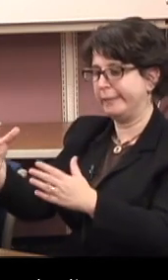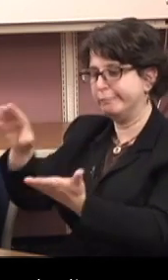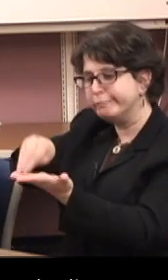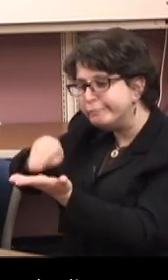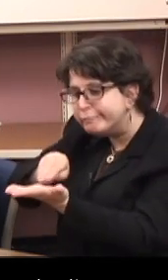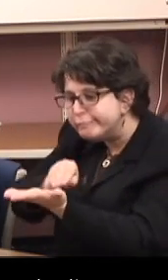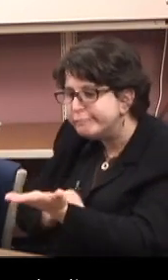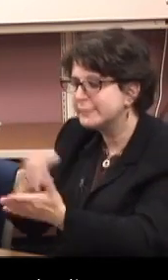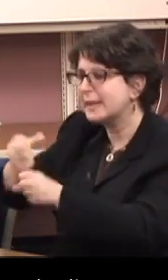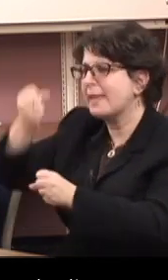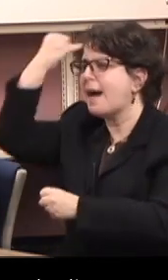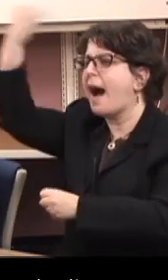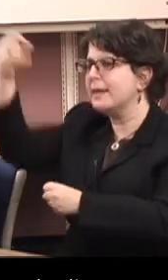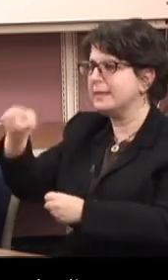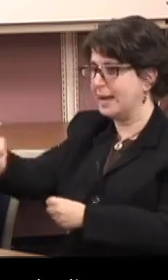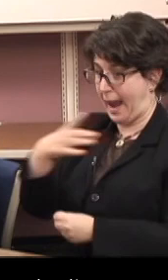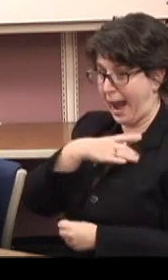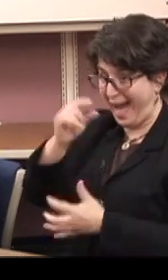don't like.